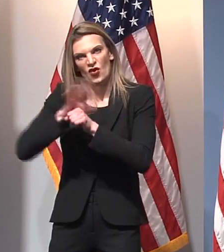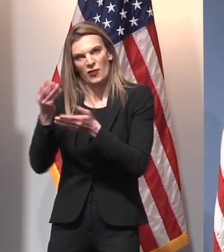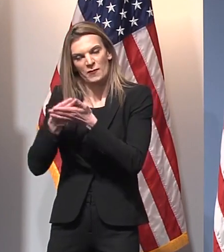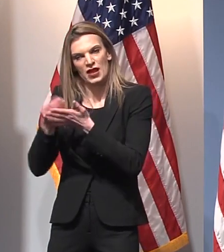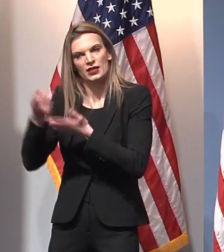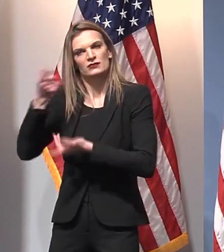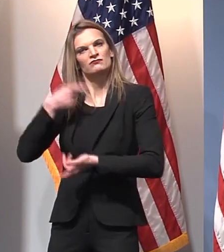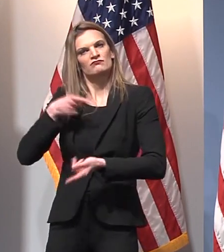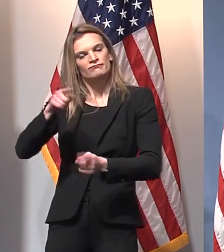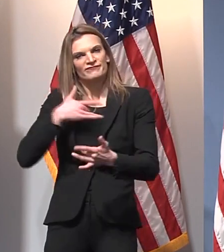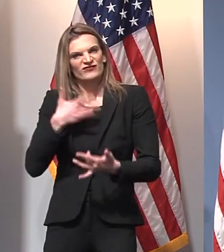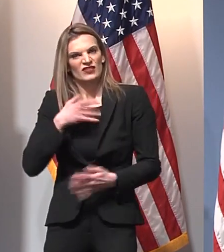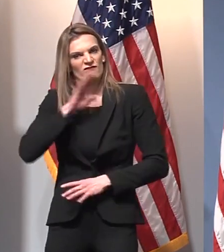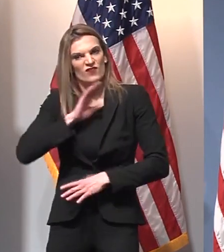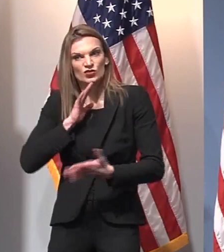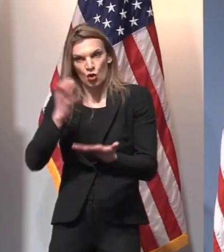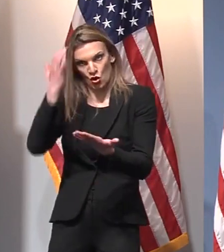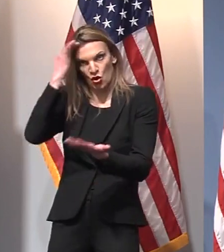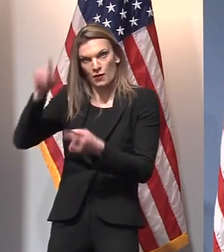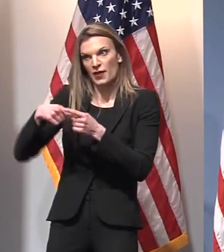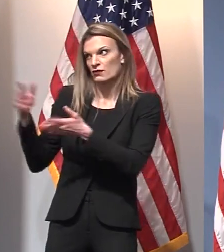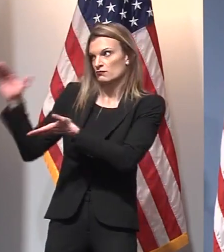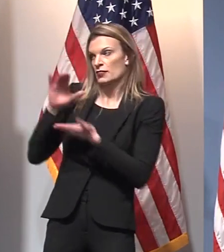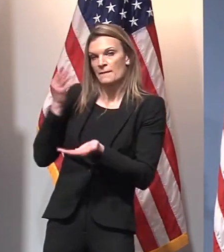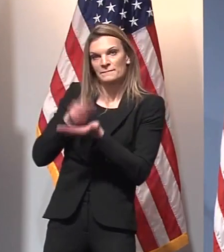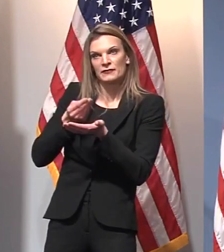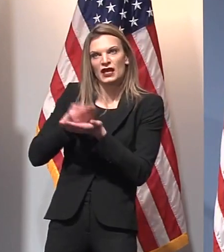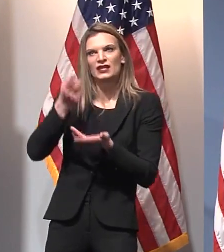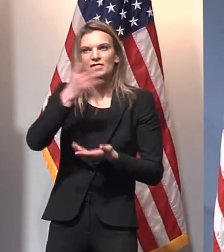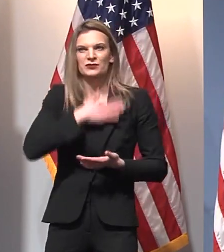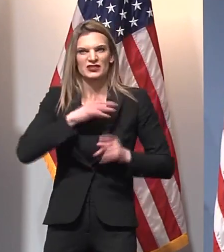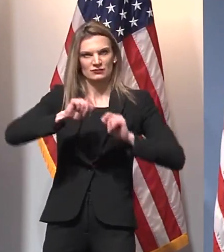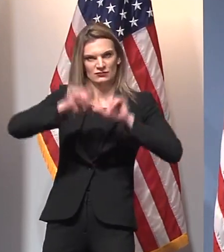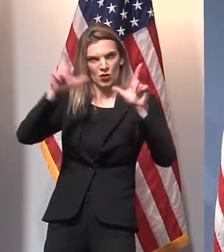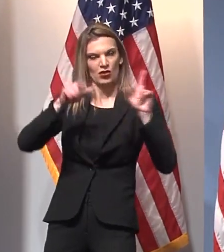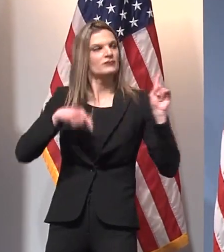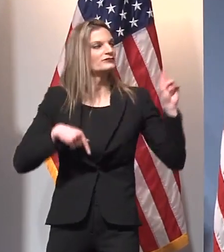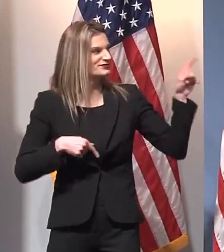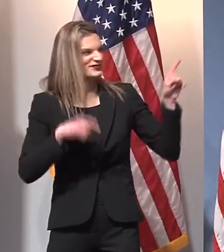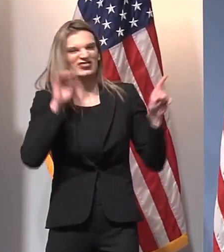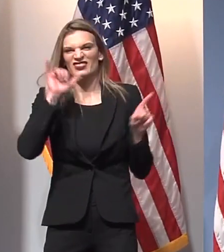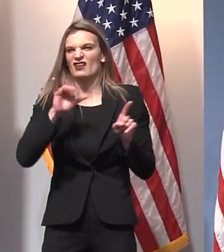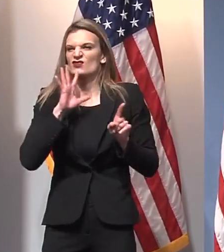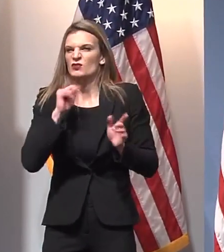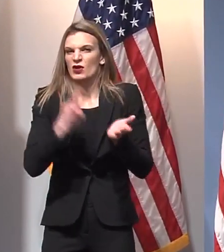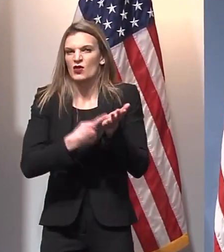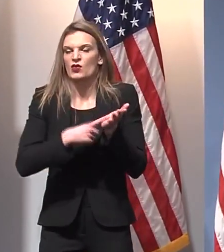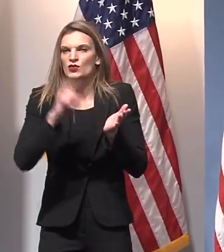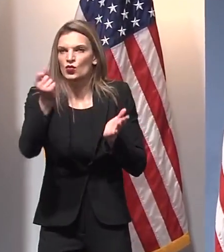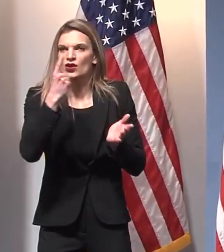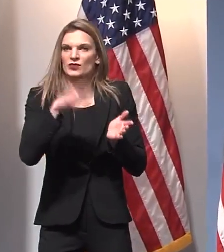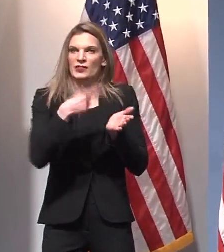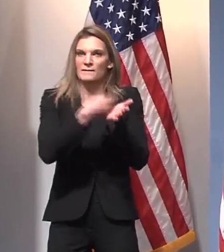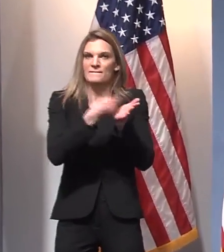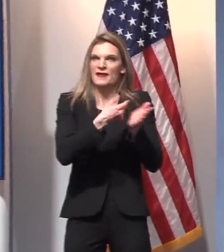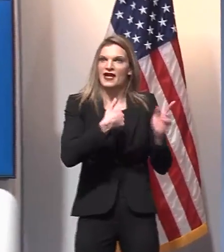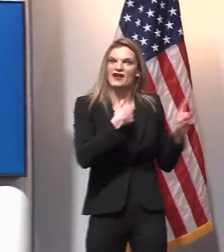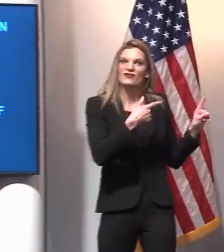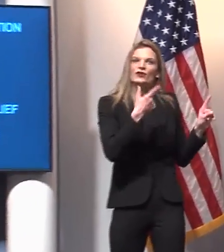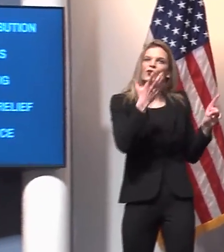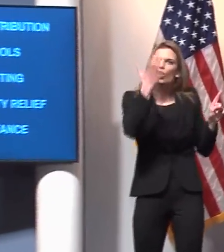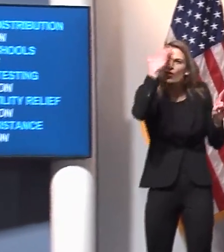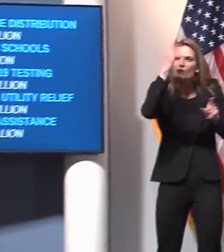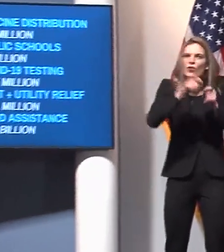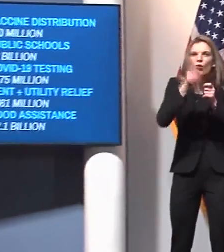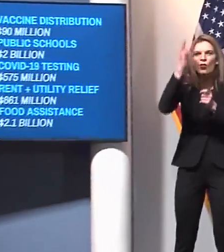So if my team can pull up that one slide that shows what is in the Michigan COVID relief plan, I think it's important